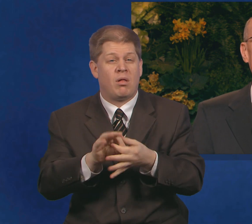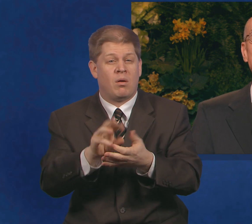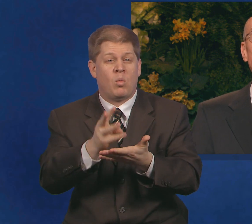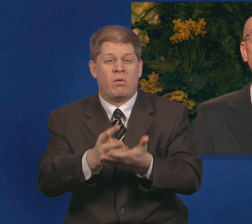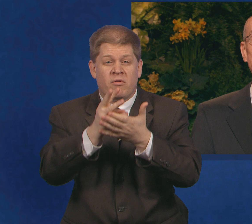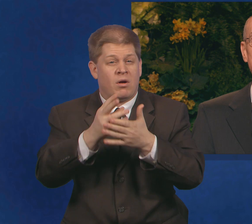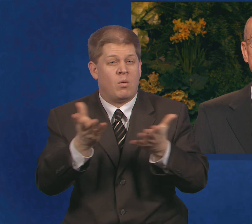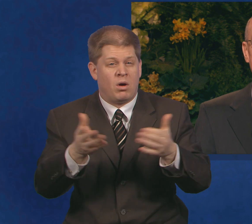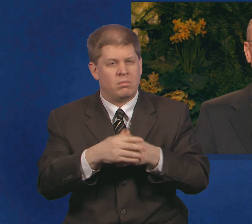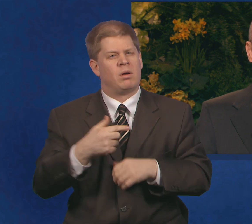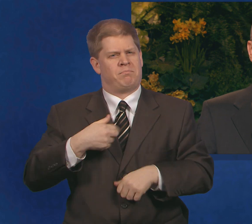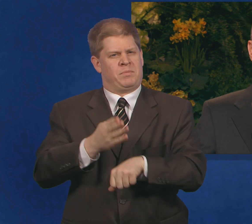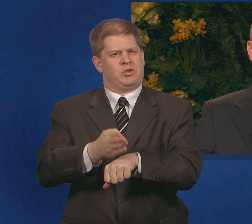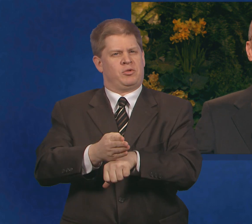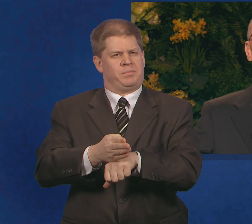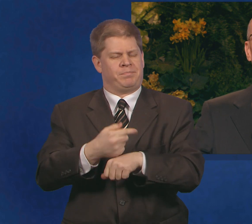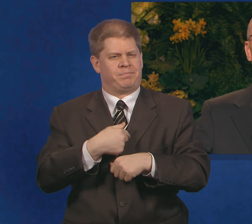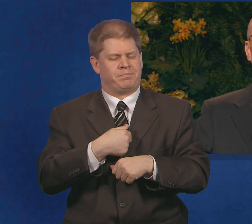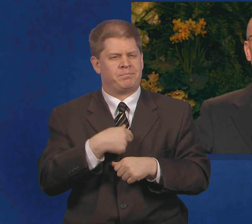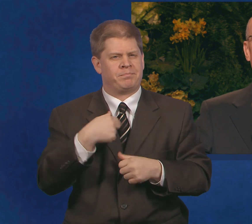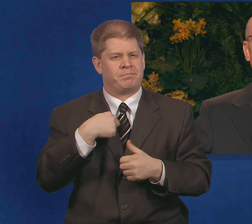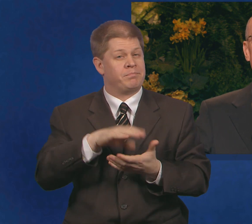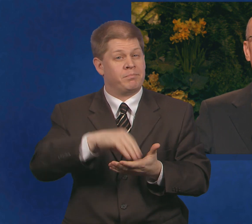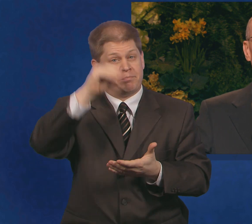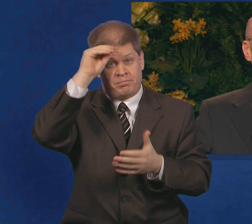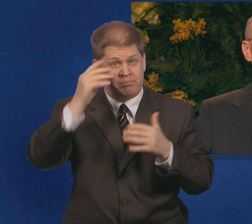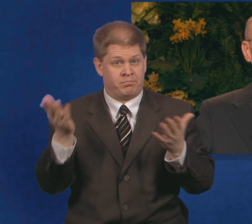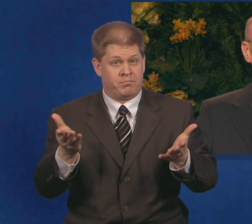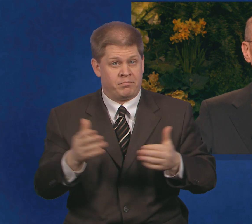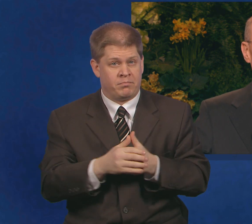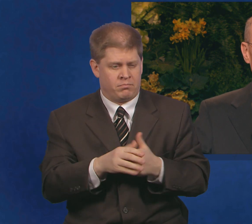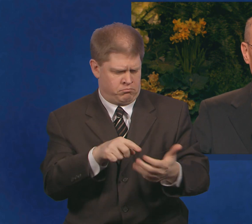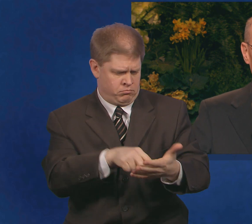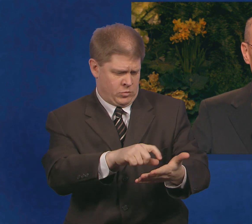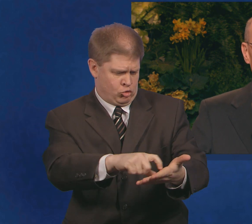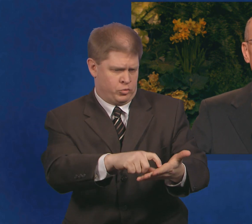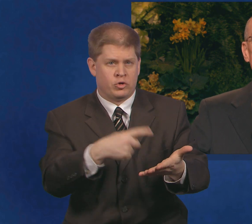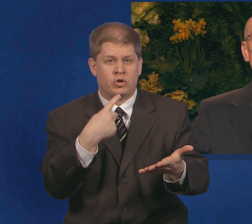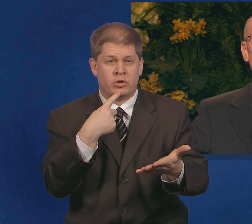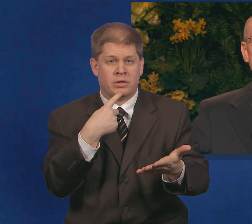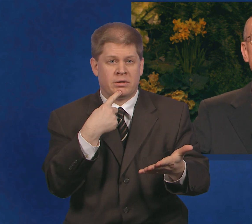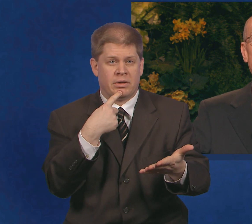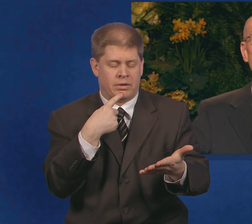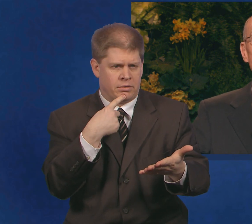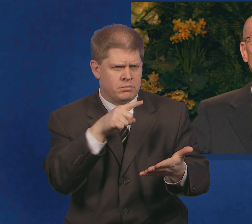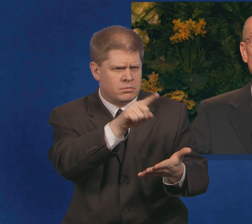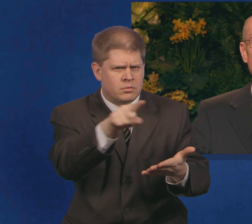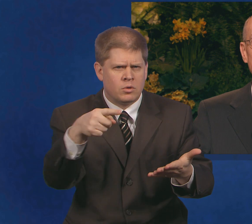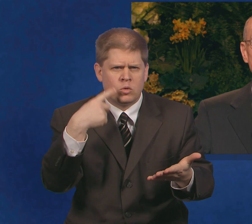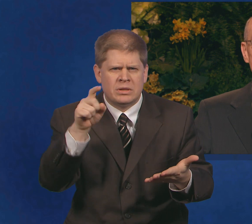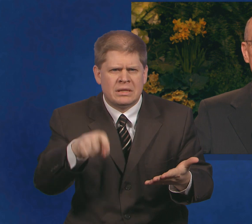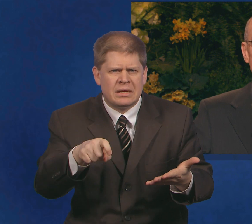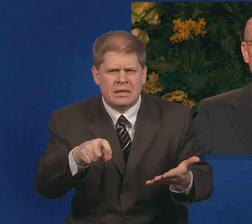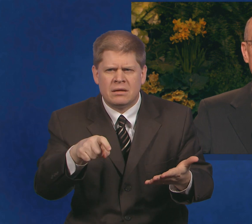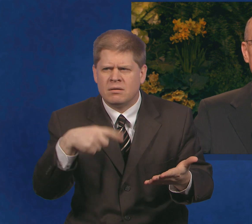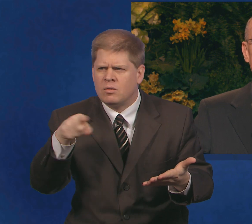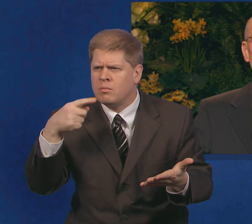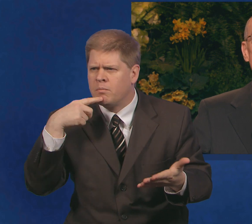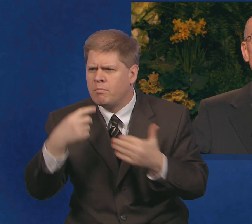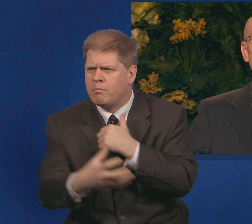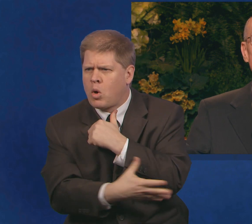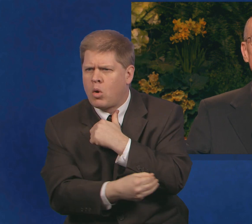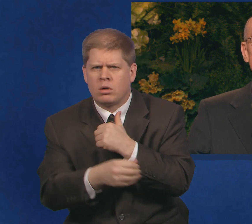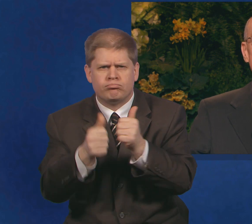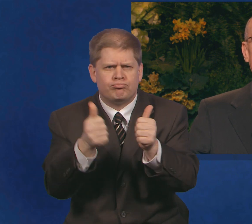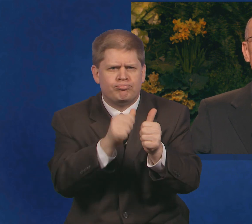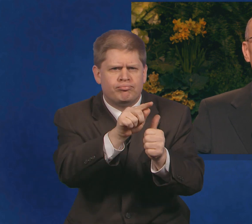learned as a bishop came from following the scriptural command to seek out the poor. It